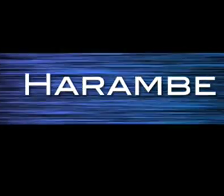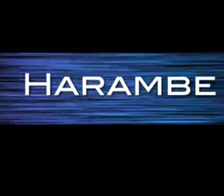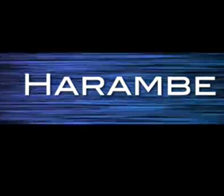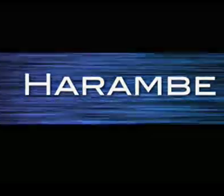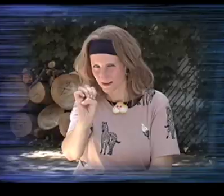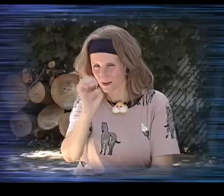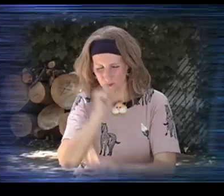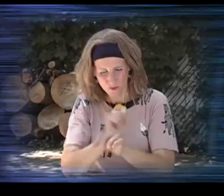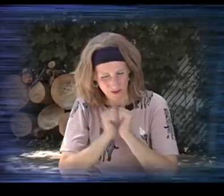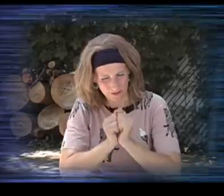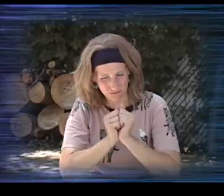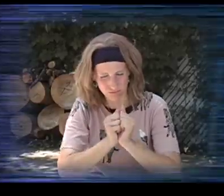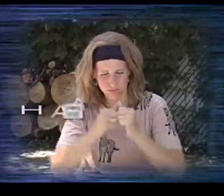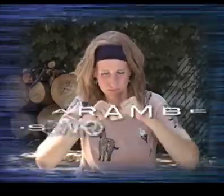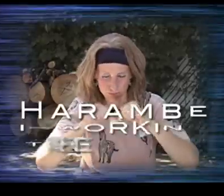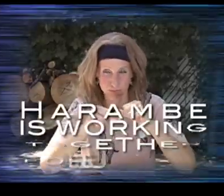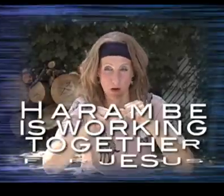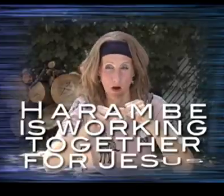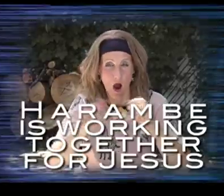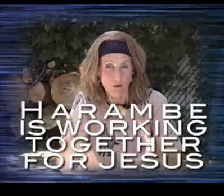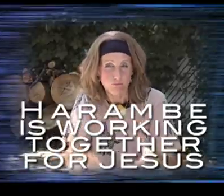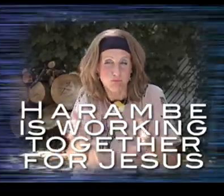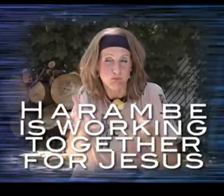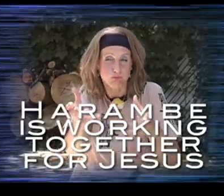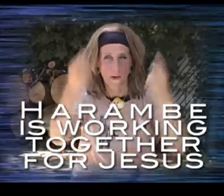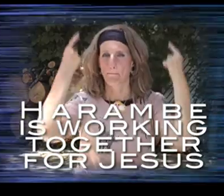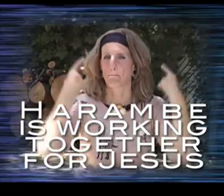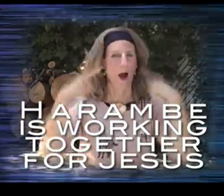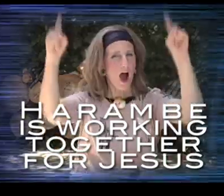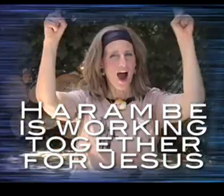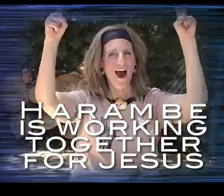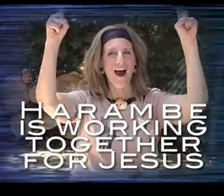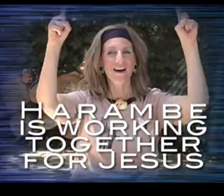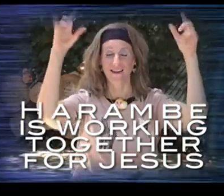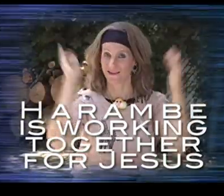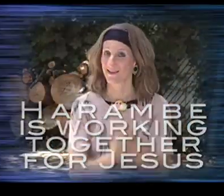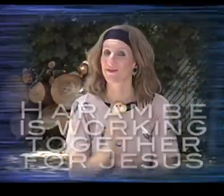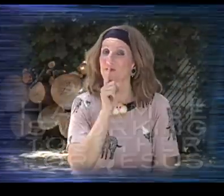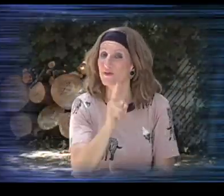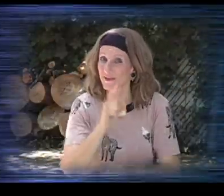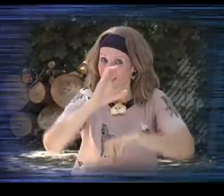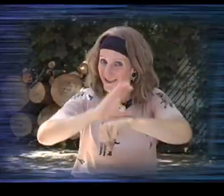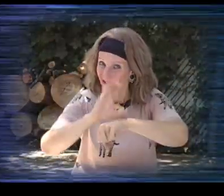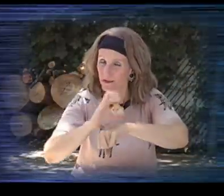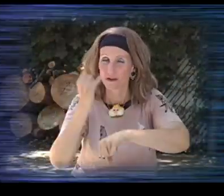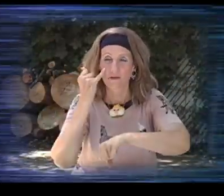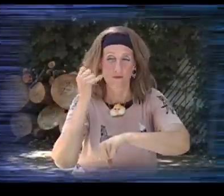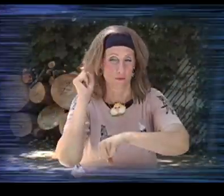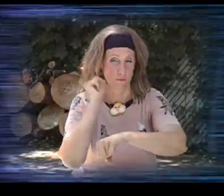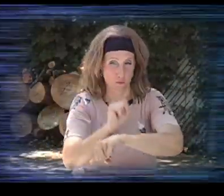Harambe work together we can be able to do many wonderful things and that's the truth if the church